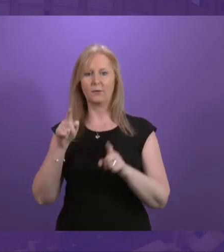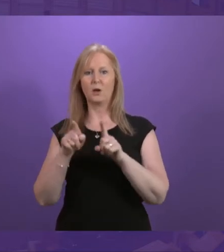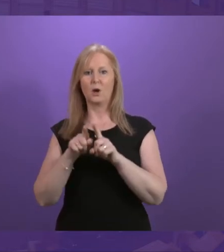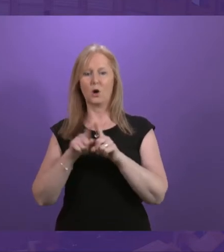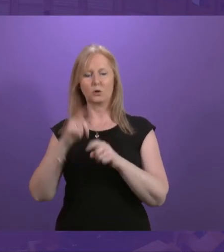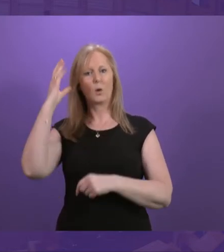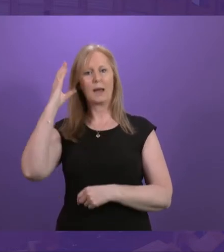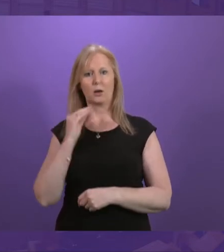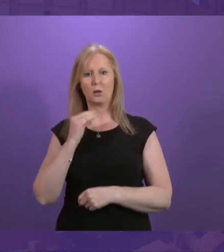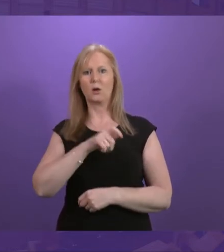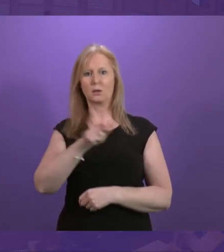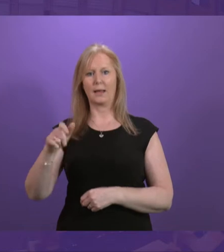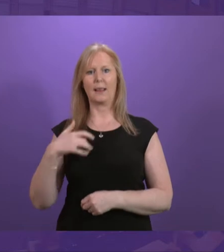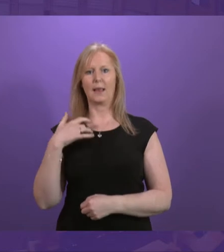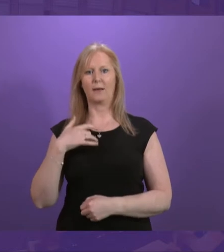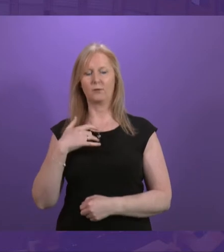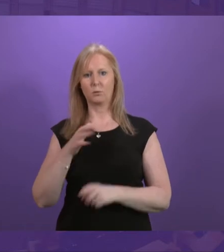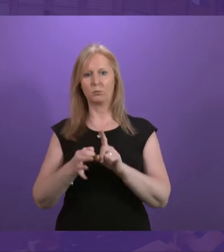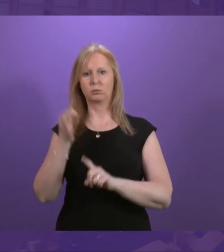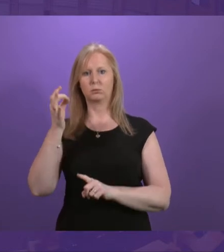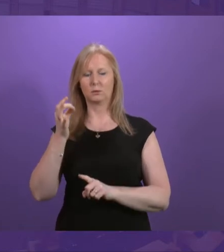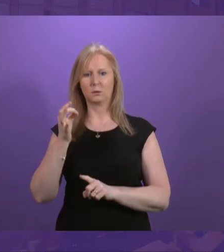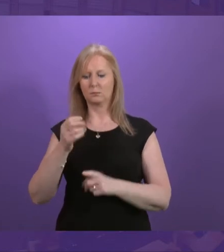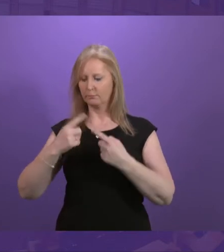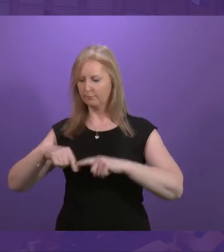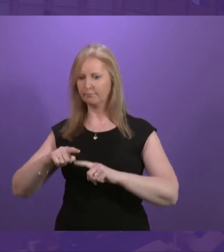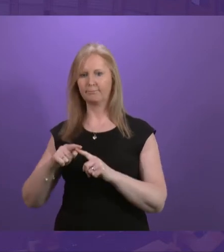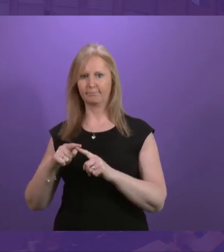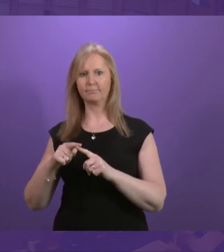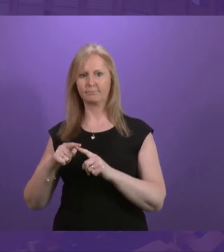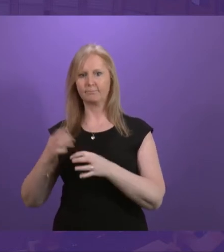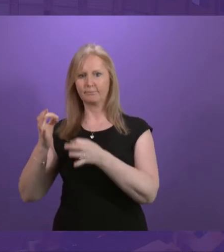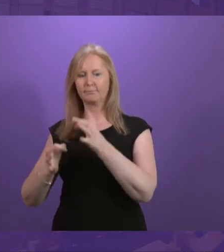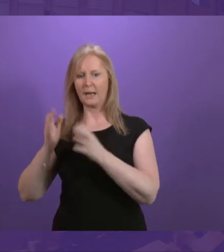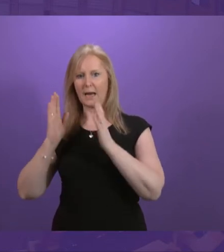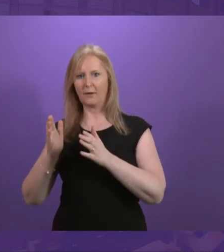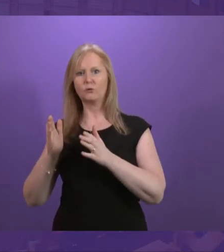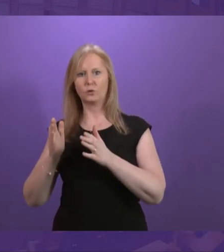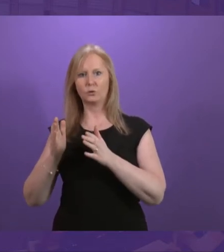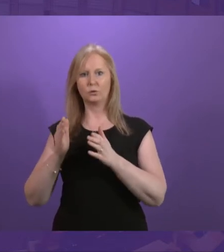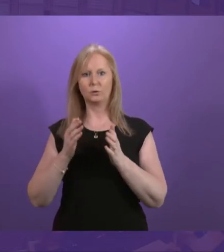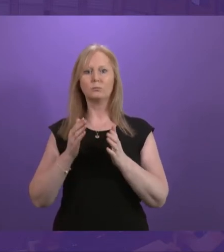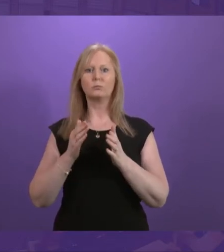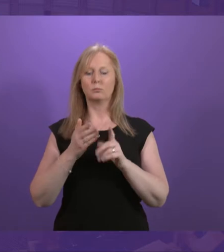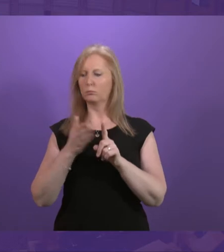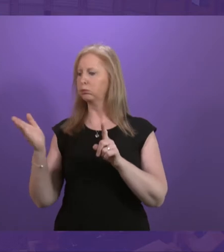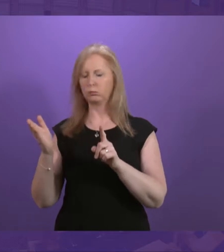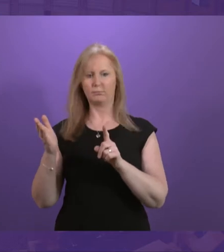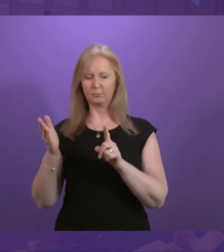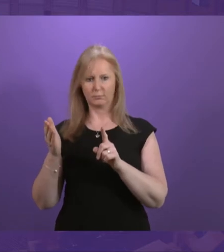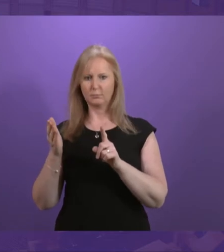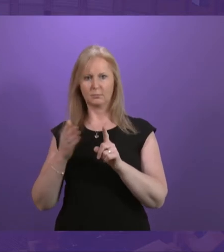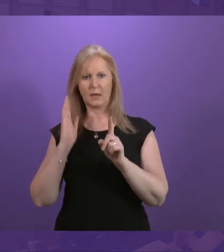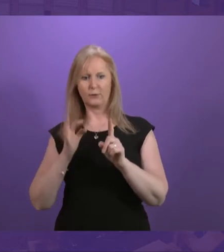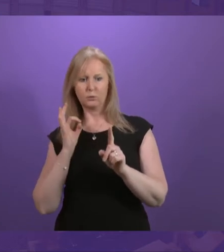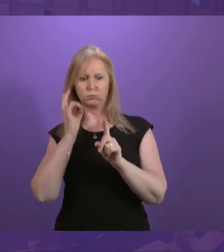hearing loss. And we, as parliamentarians, have a duty not to take our eye off the ball, but rather to persist with our questions